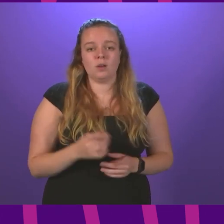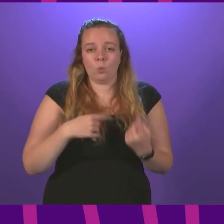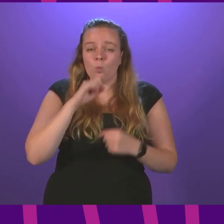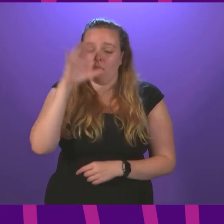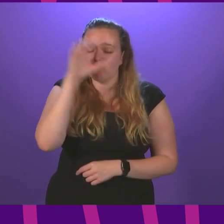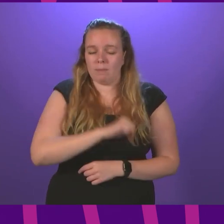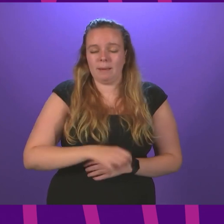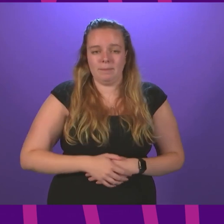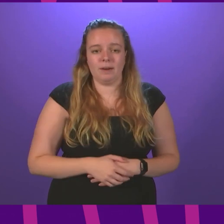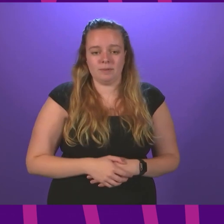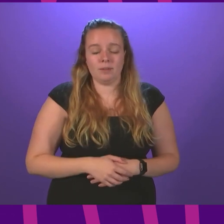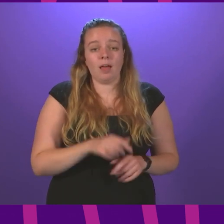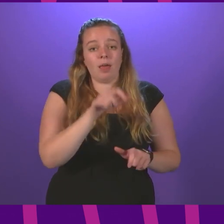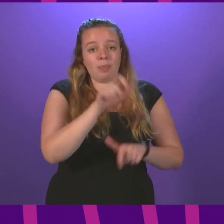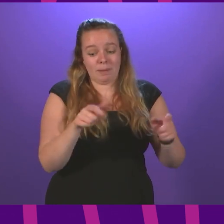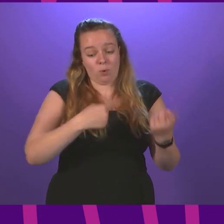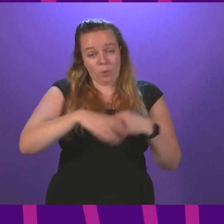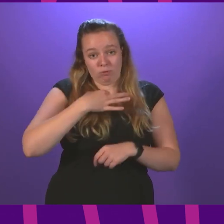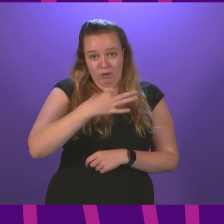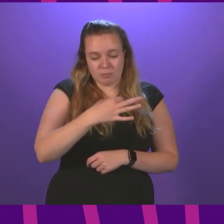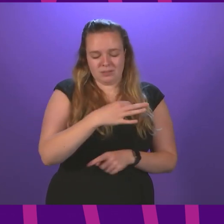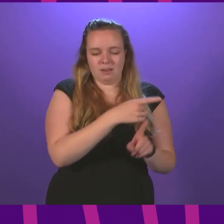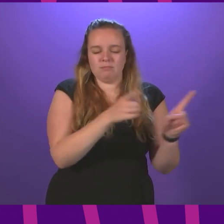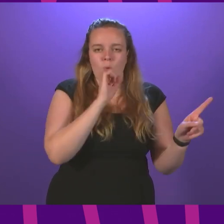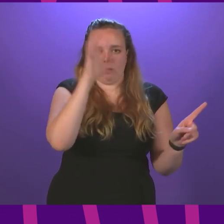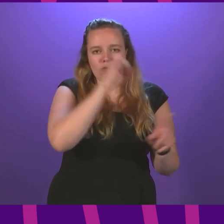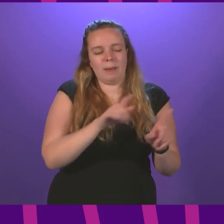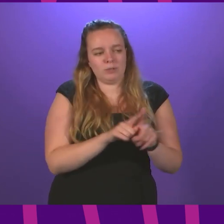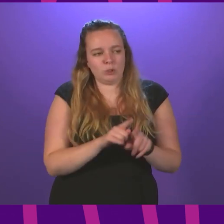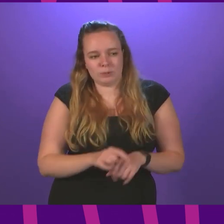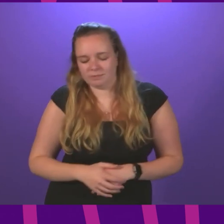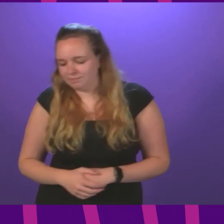remember that. And the people we represent will remember it too.